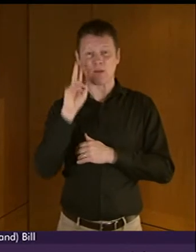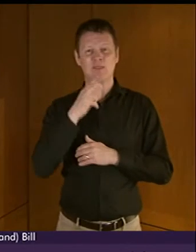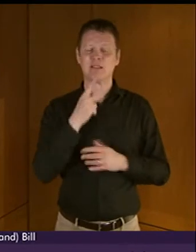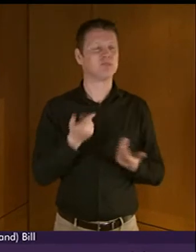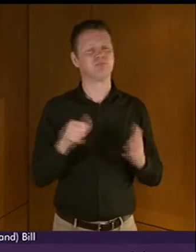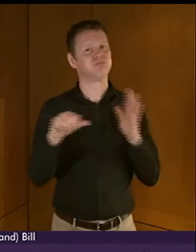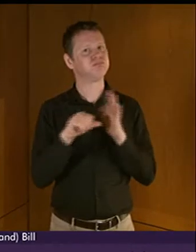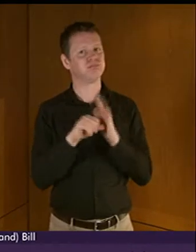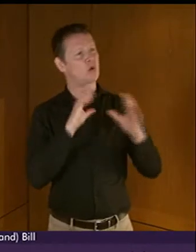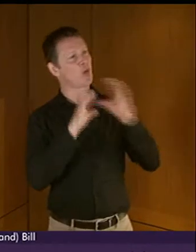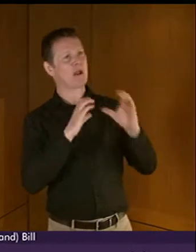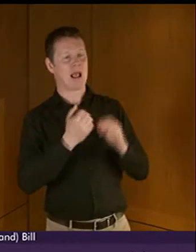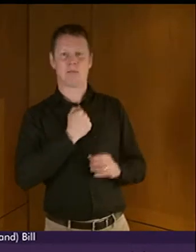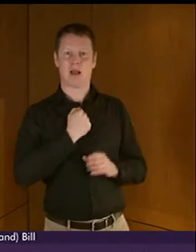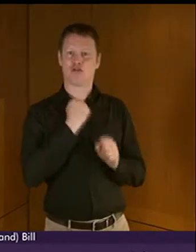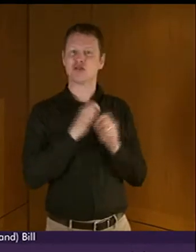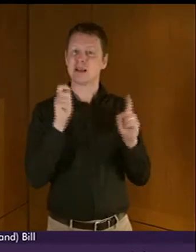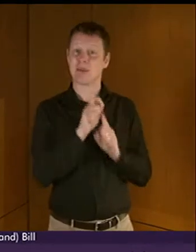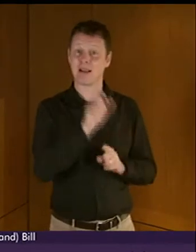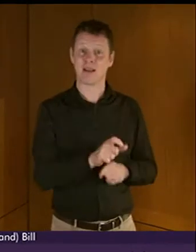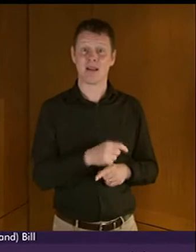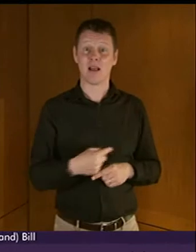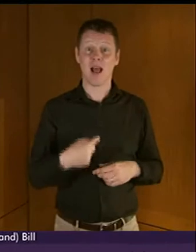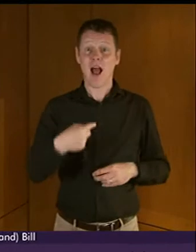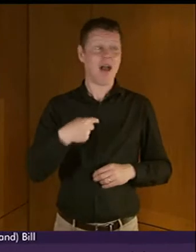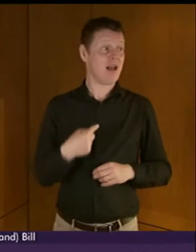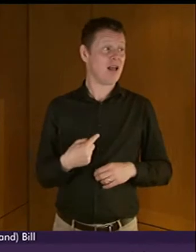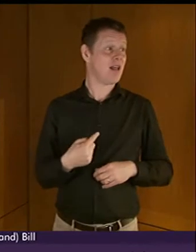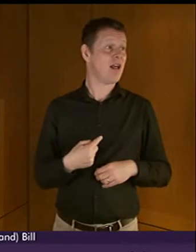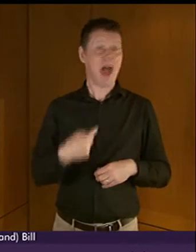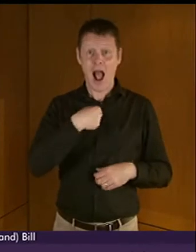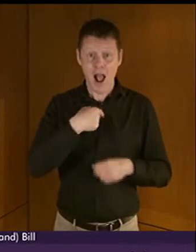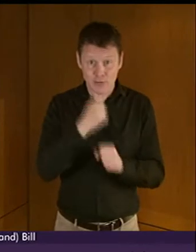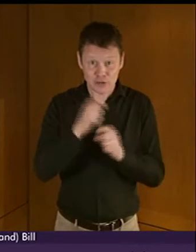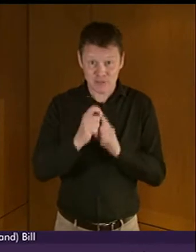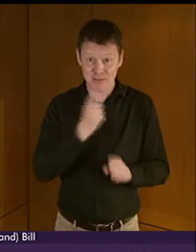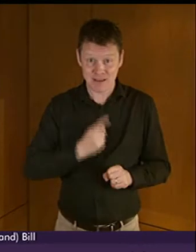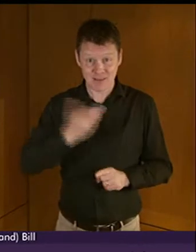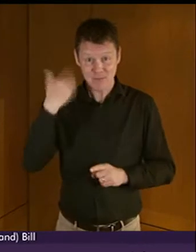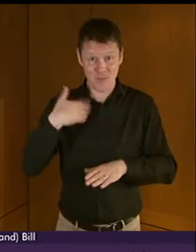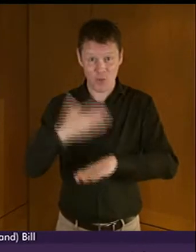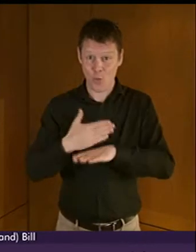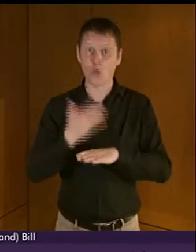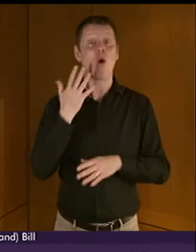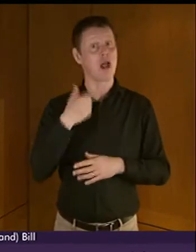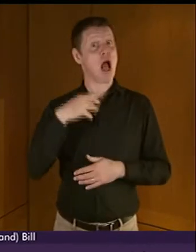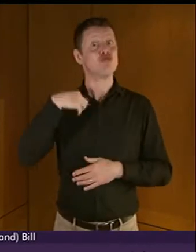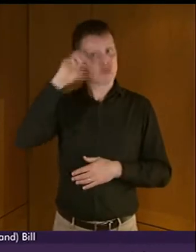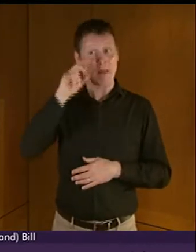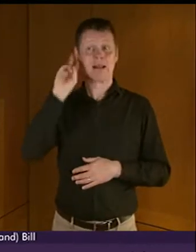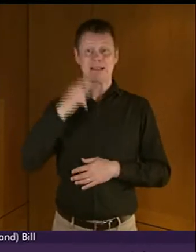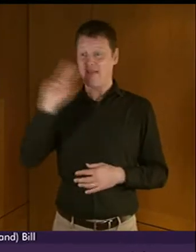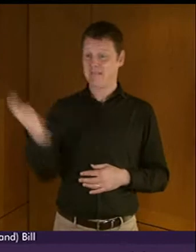with a local GP. And I can say that, as a GP, when I was confronted with someone who was profoundly deaf, communication was not easy.